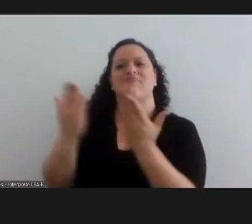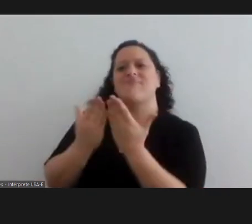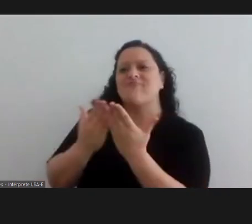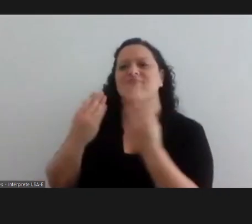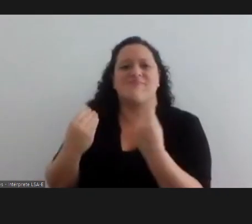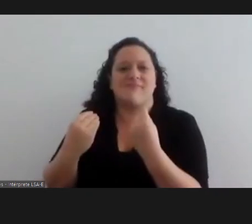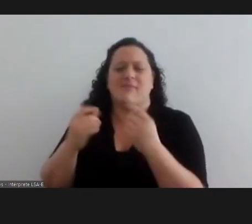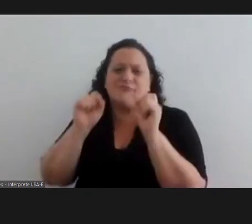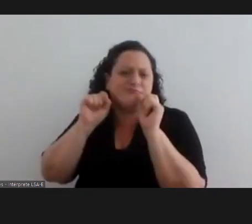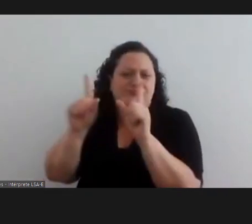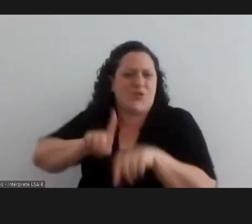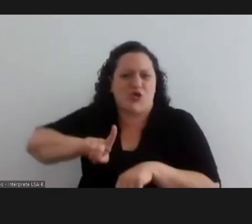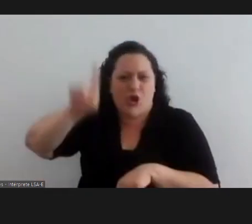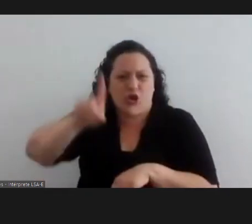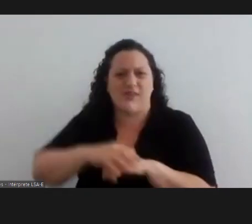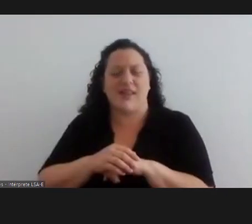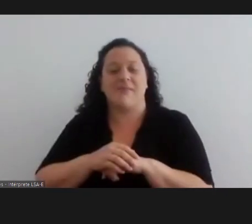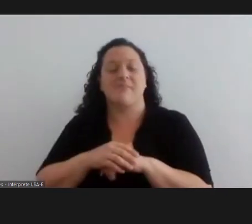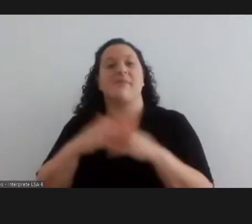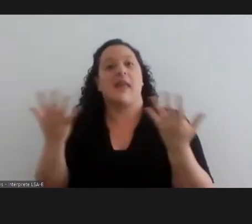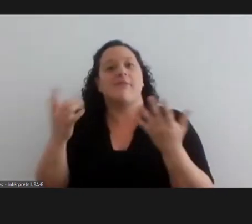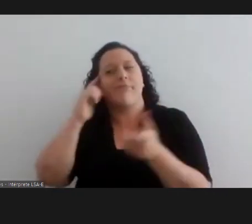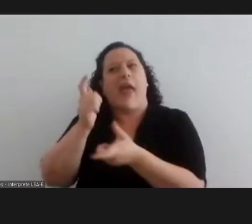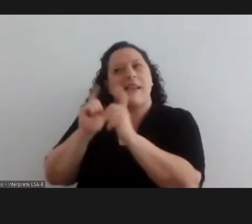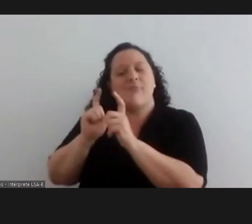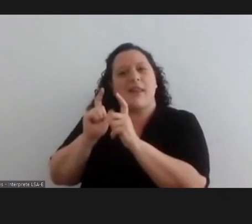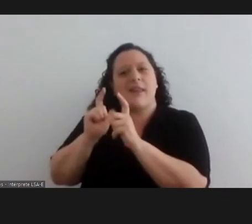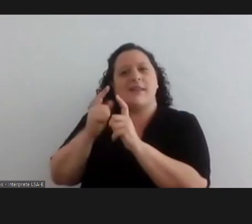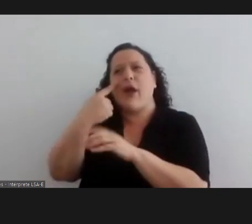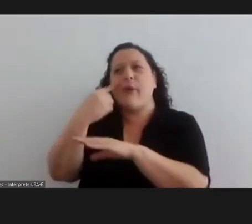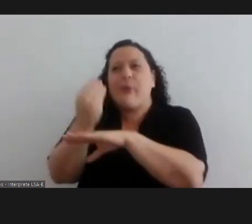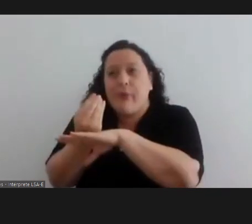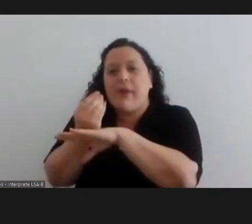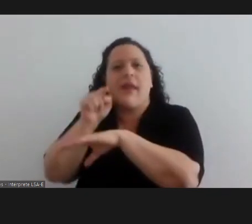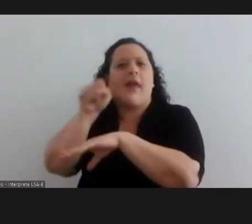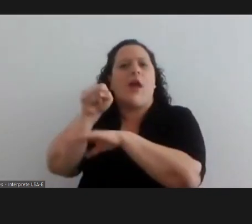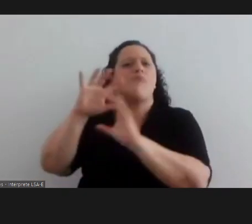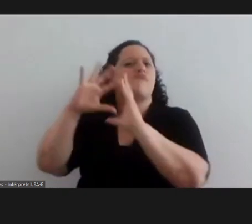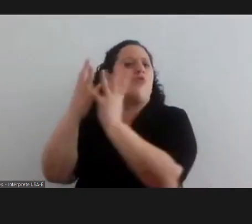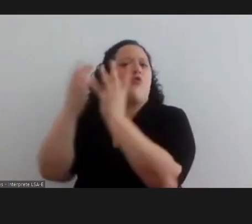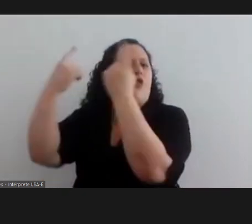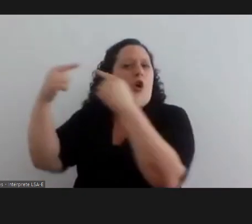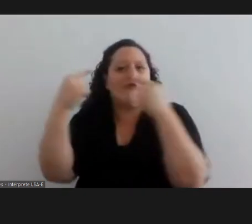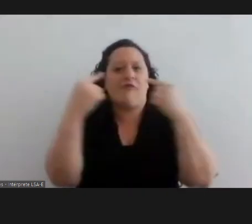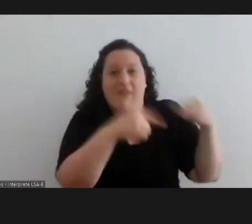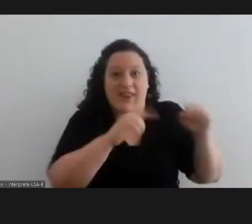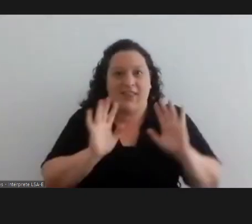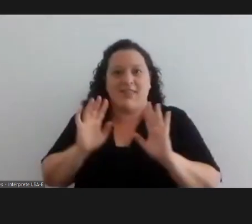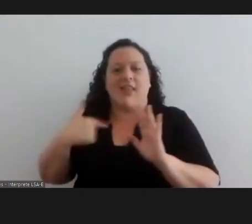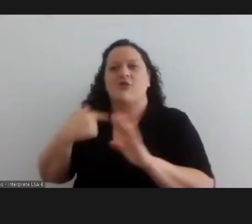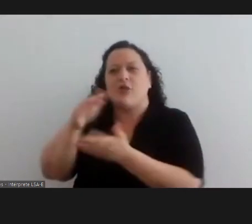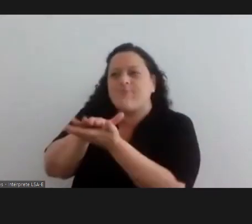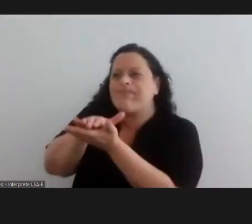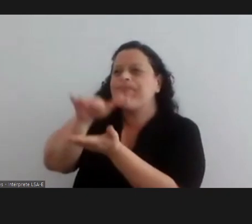formal education in zona norte the northern area of the province of buenos aires